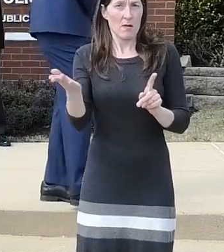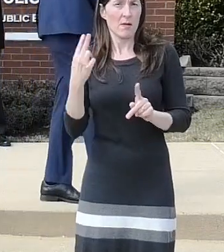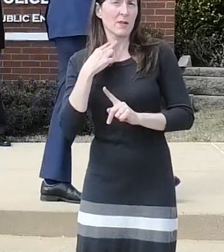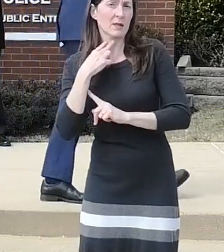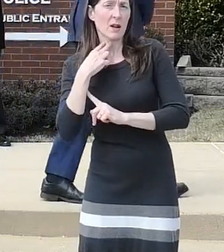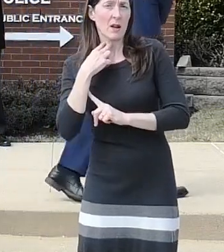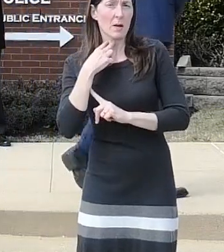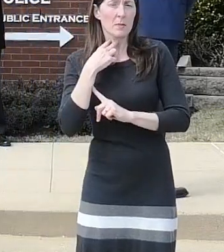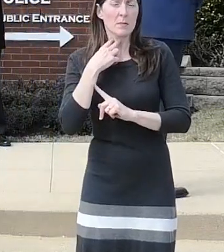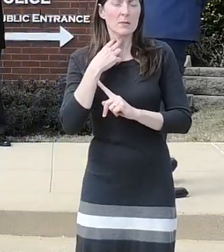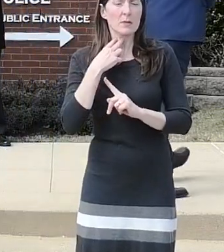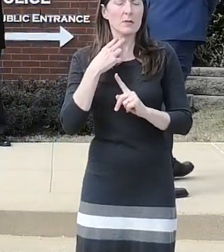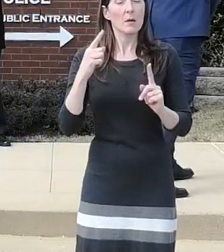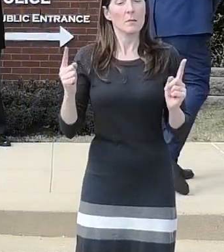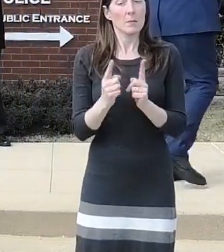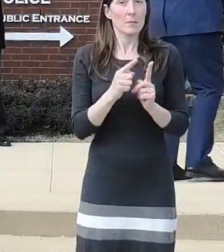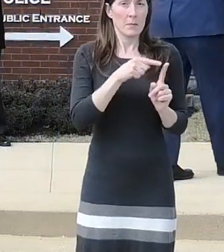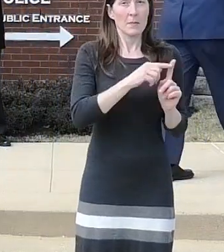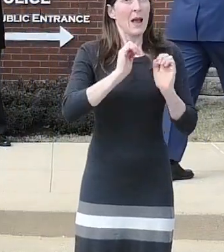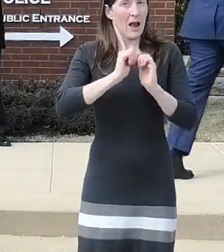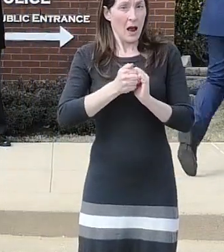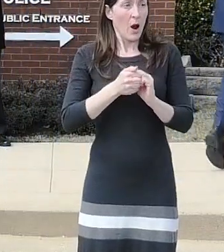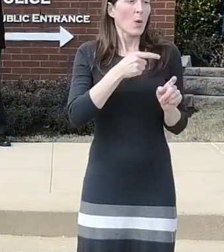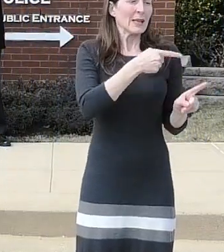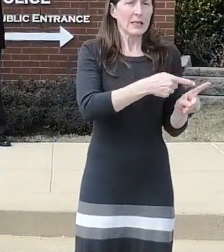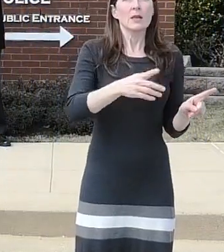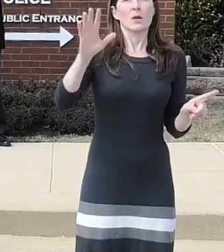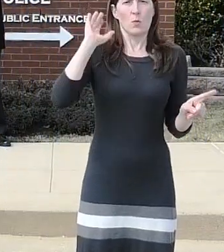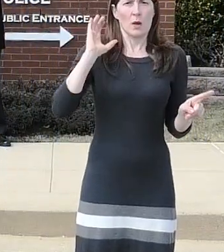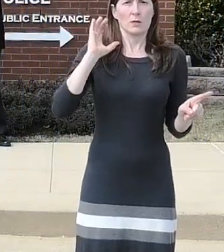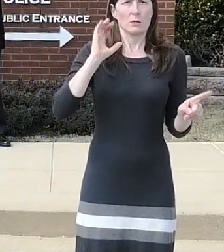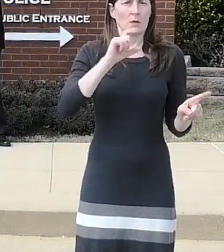have encountered the suspect as when he was an officer